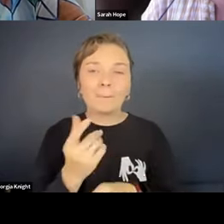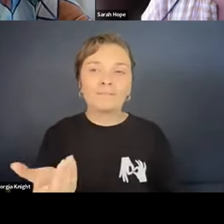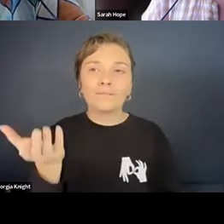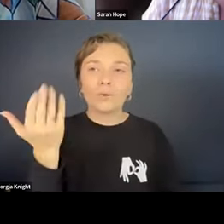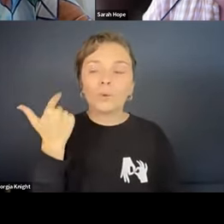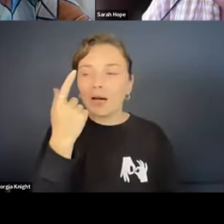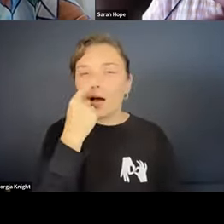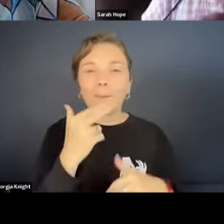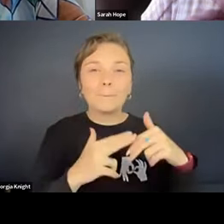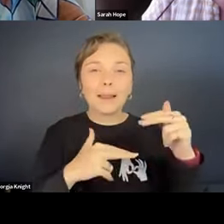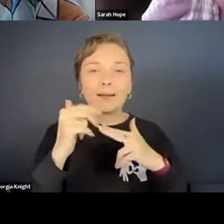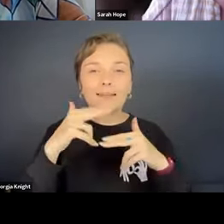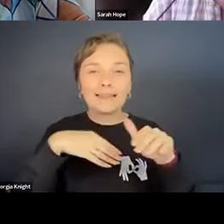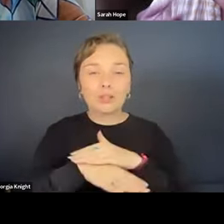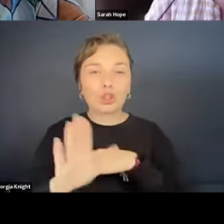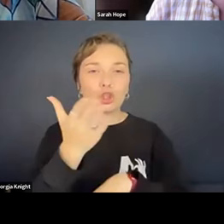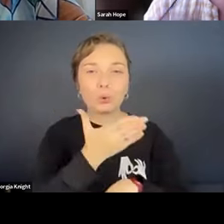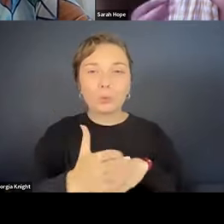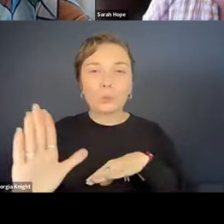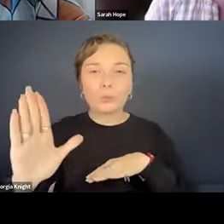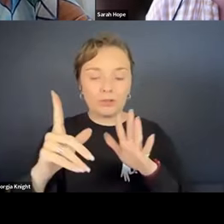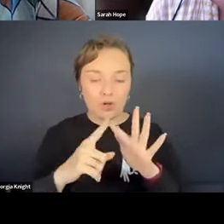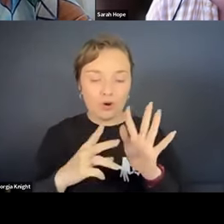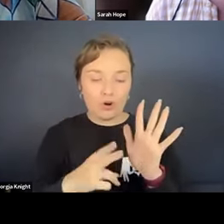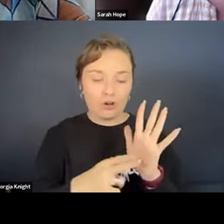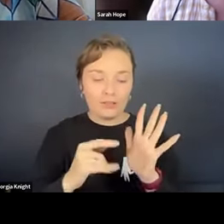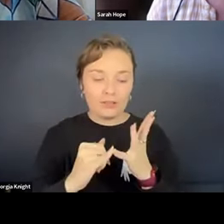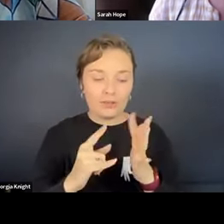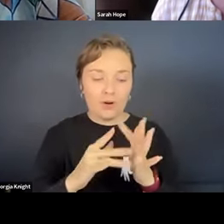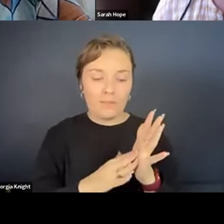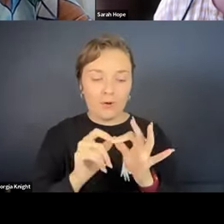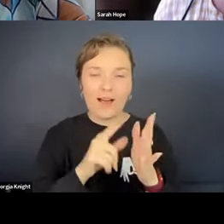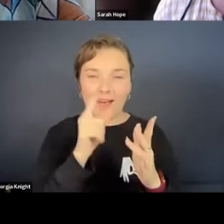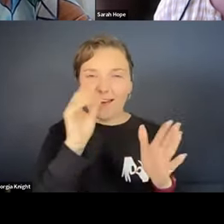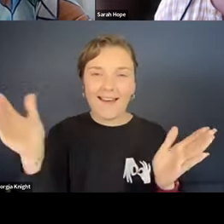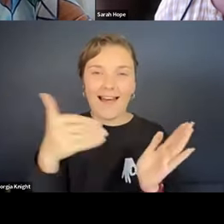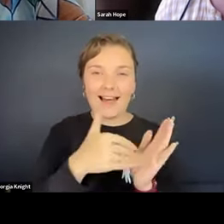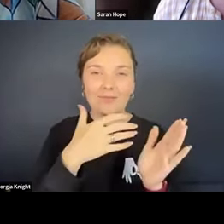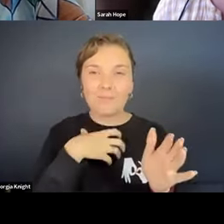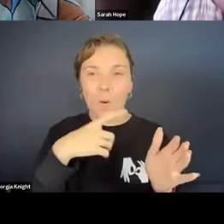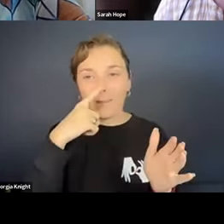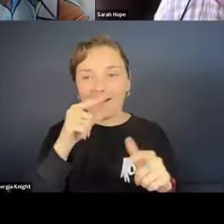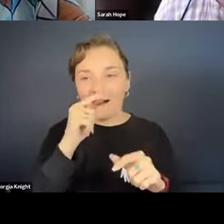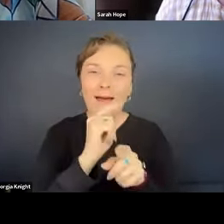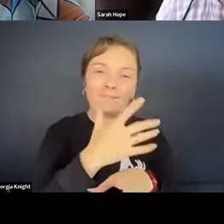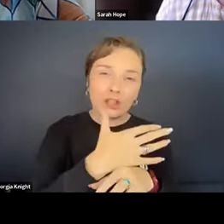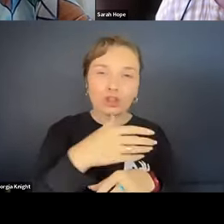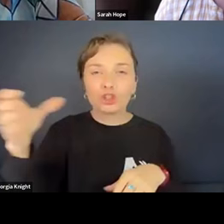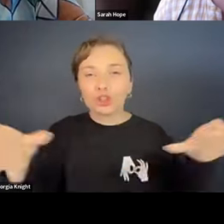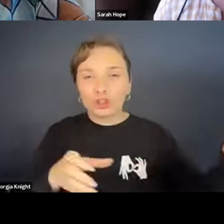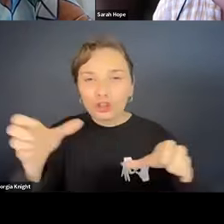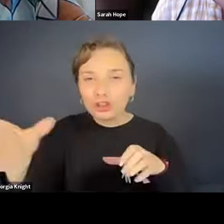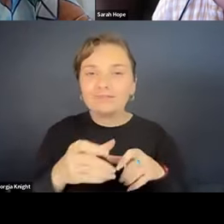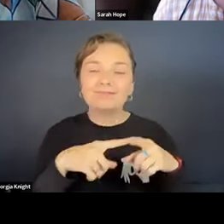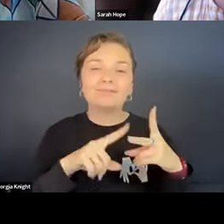room to build a new kind of, I guess, the ensemble or chorus characters. But potentially if I knew that it was going to